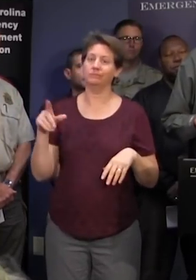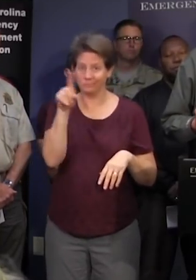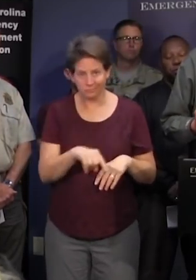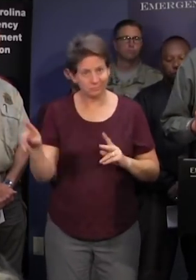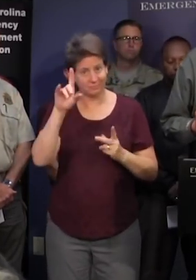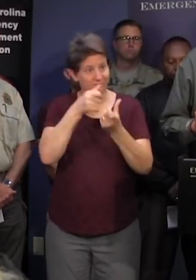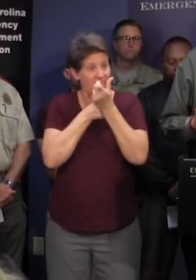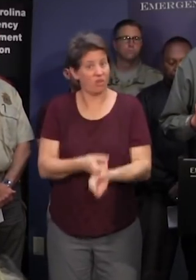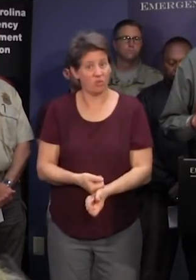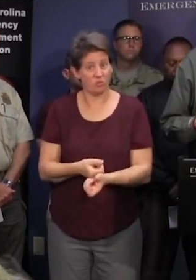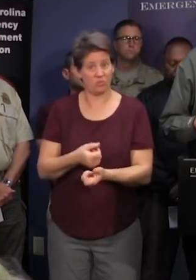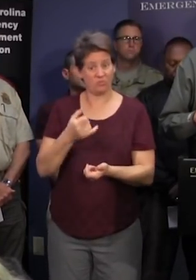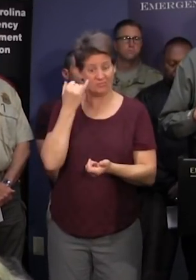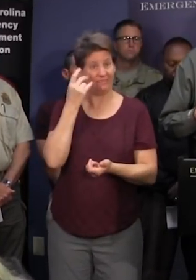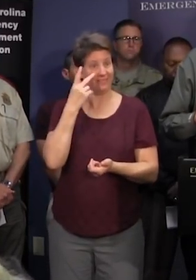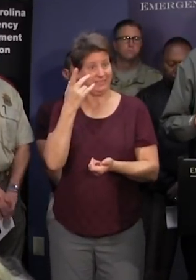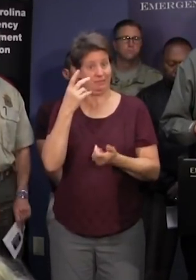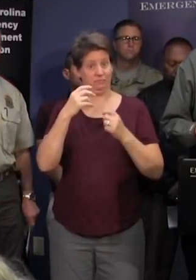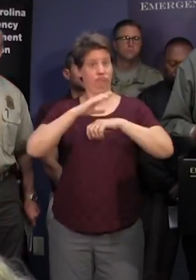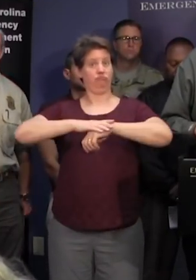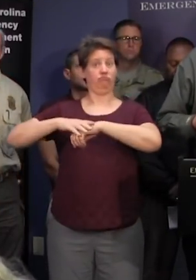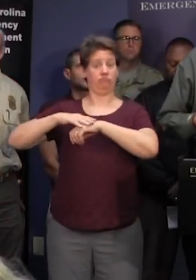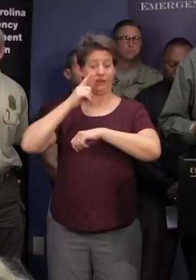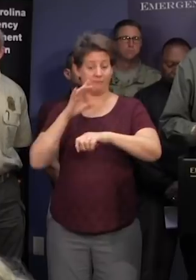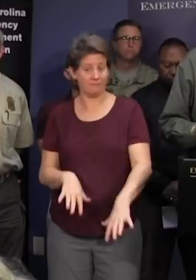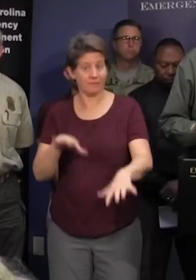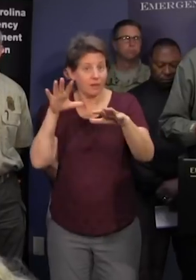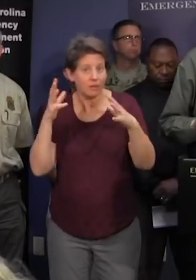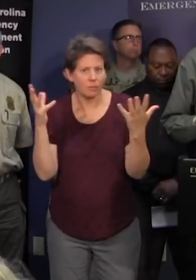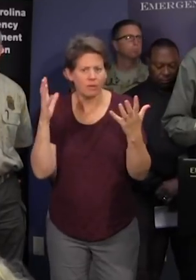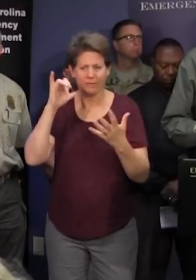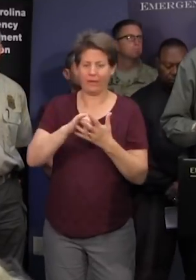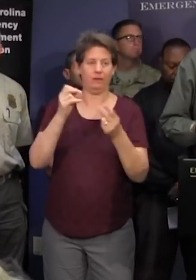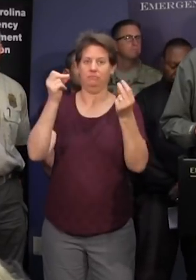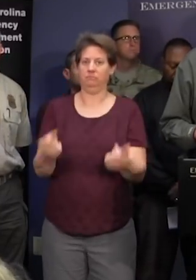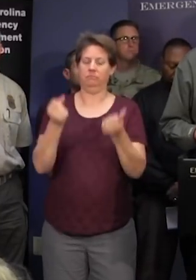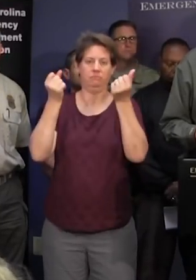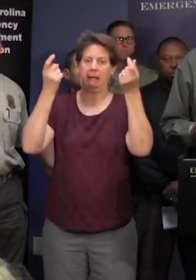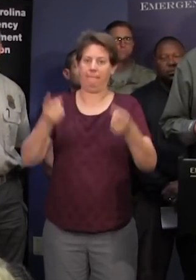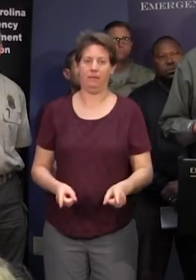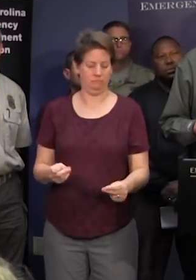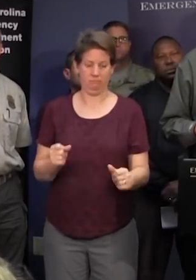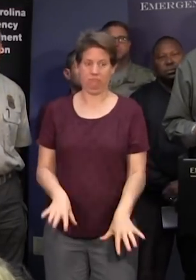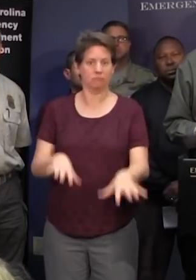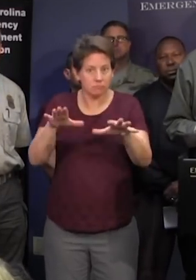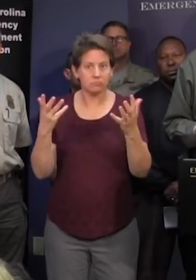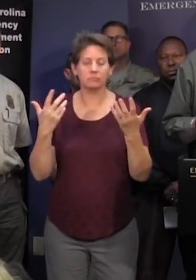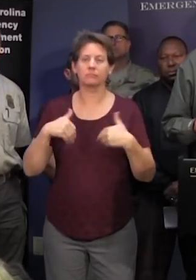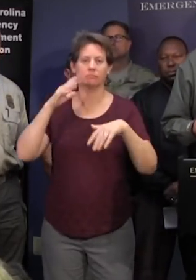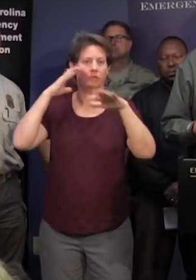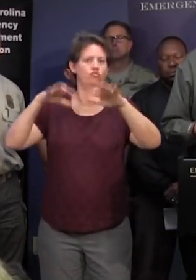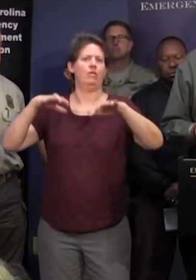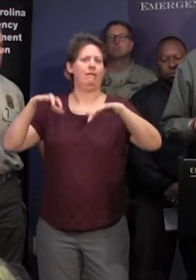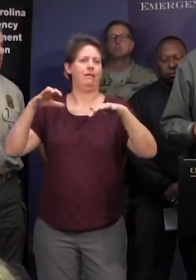need to obey those a flash flood as the governor said is a flood that happens in a flash and so this rainfall is very